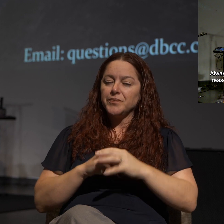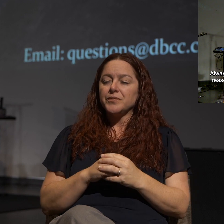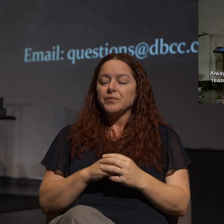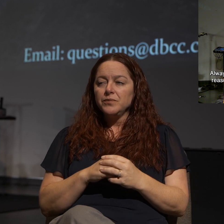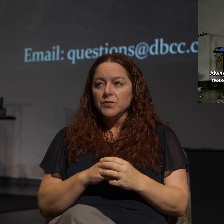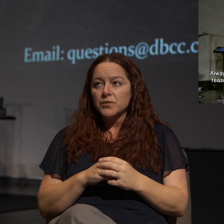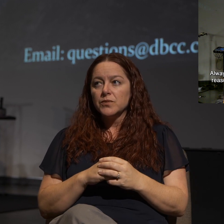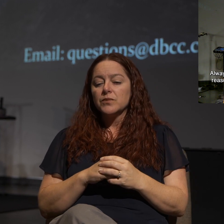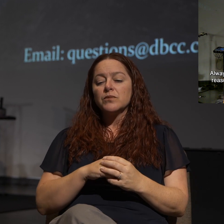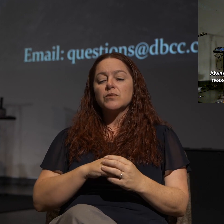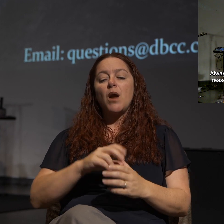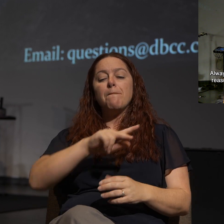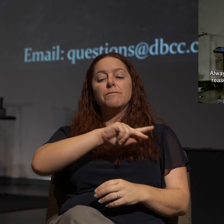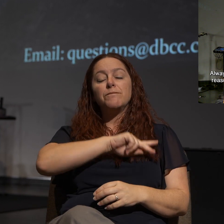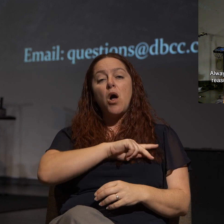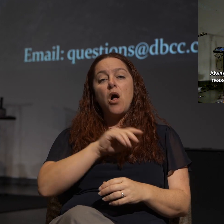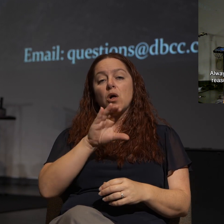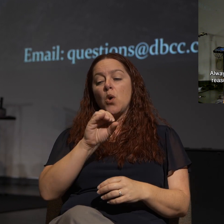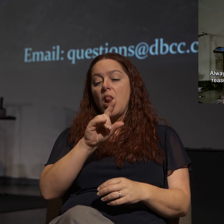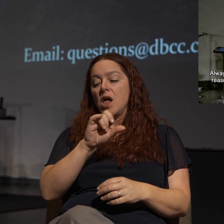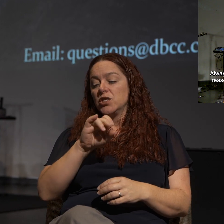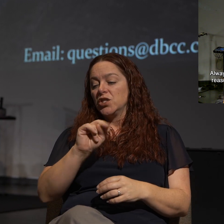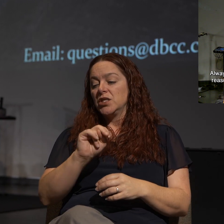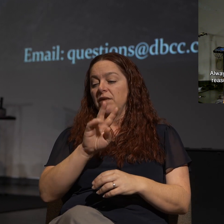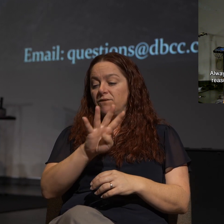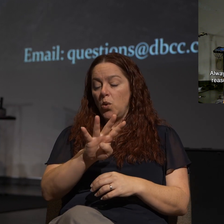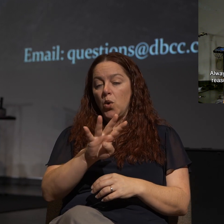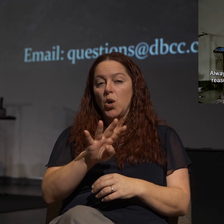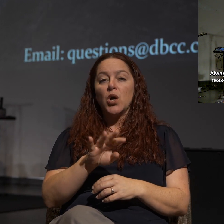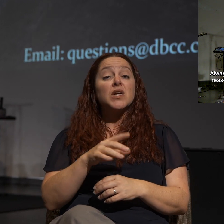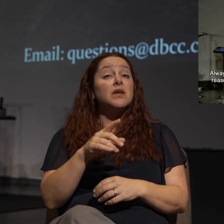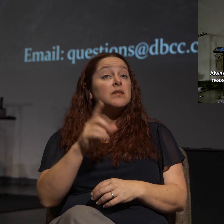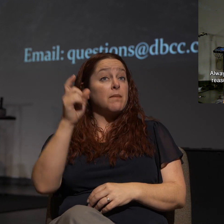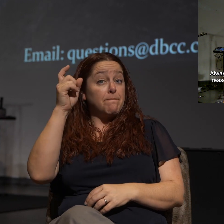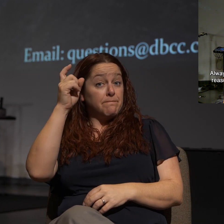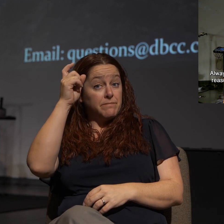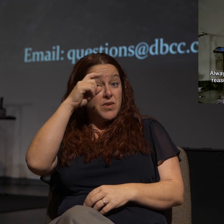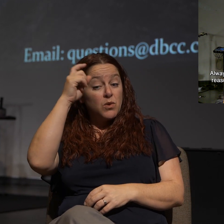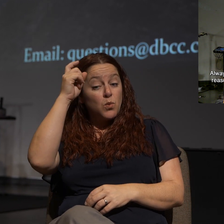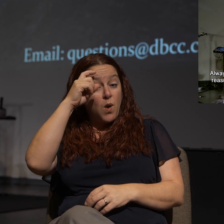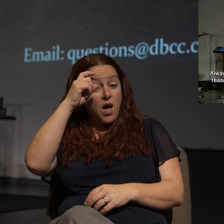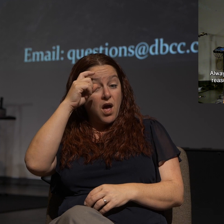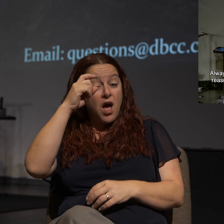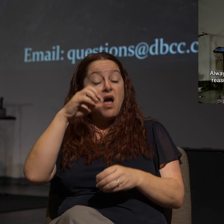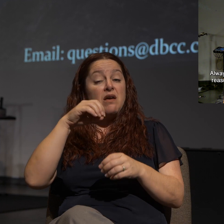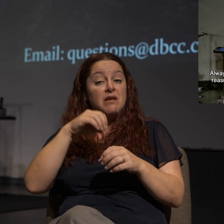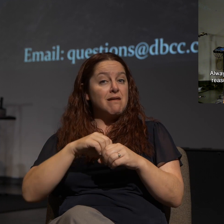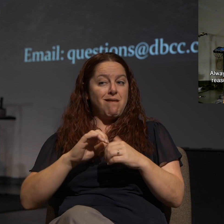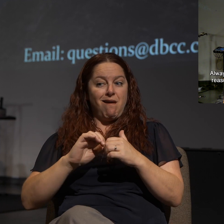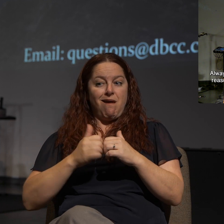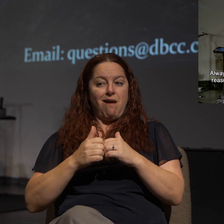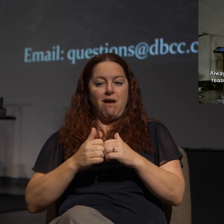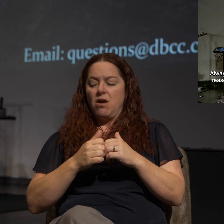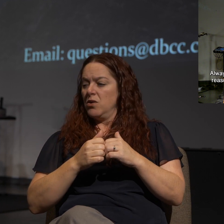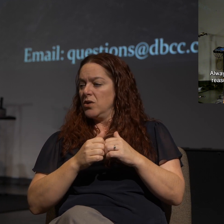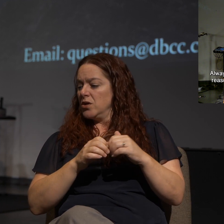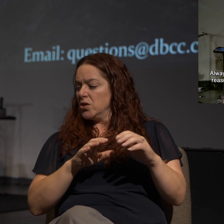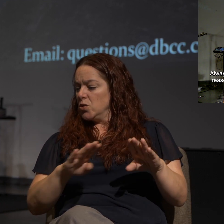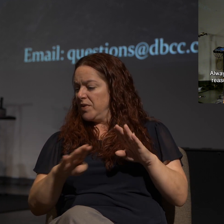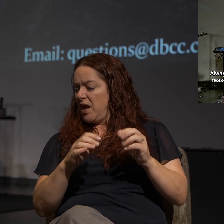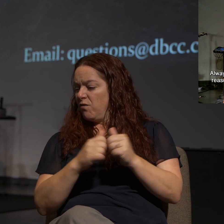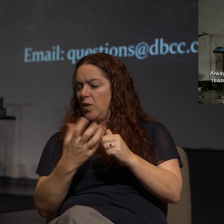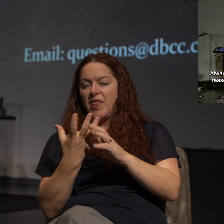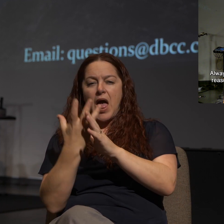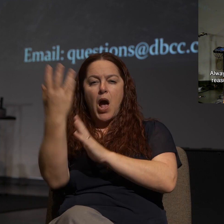Paul, in Colossians chapter 4, some similar words, he says, be wise in the way you act toward outsiders, people